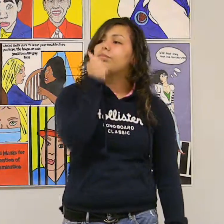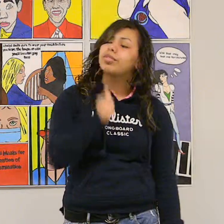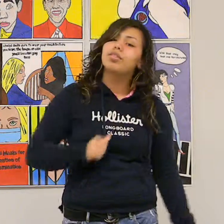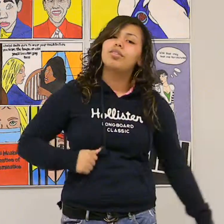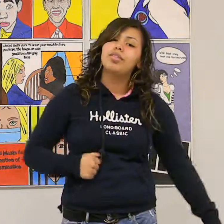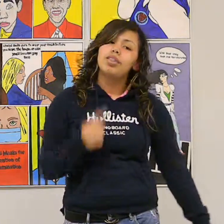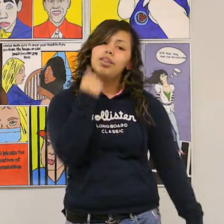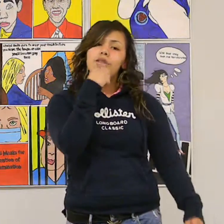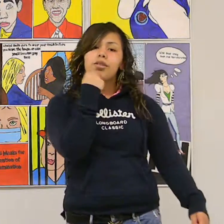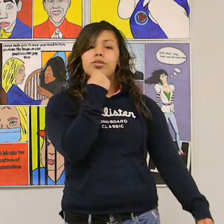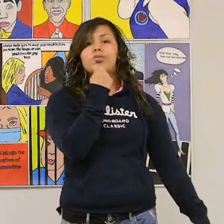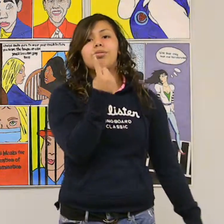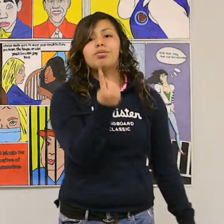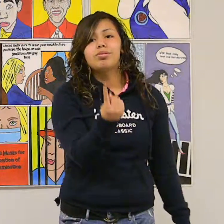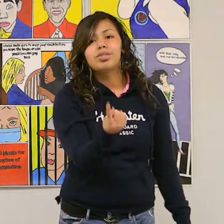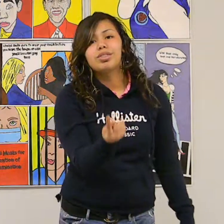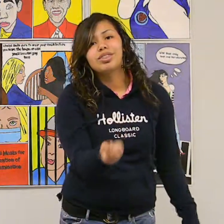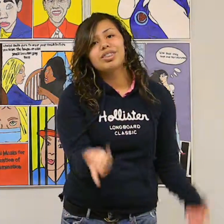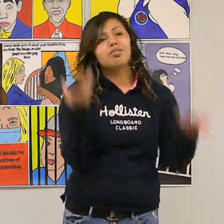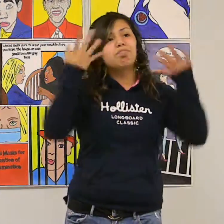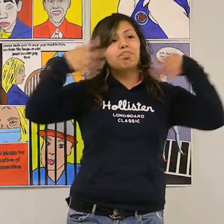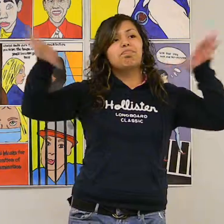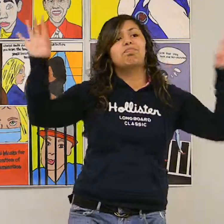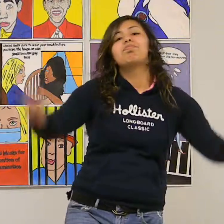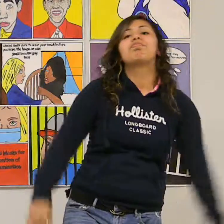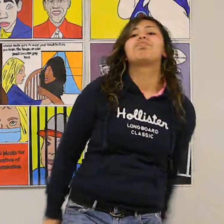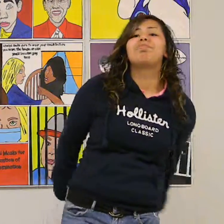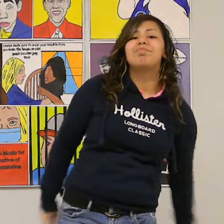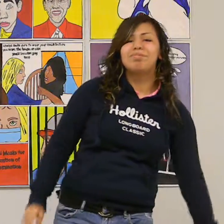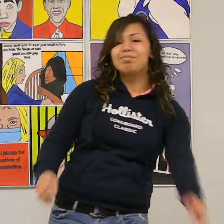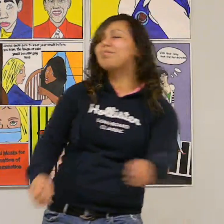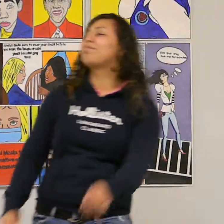beautiful? Who says... Woo!